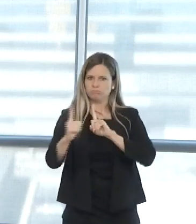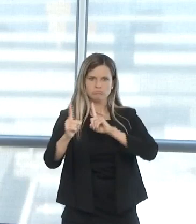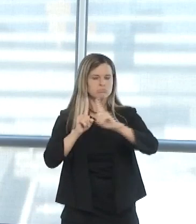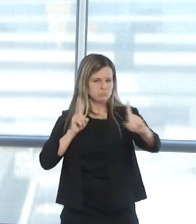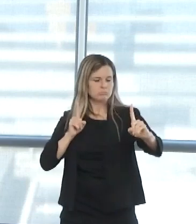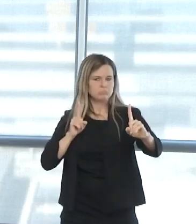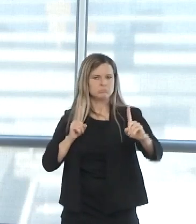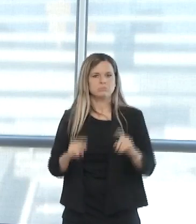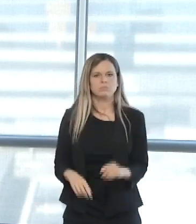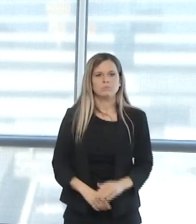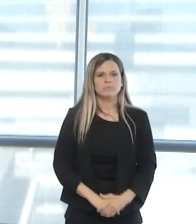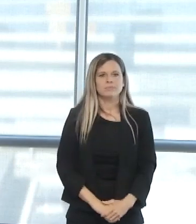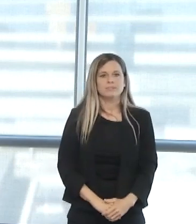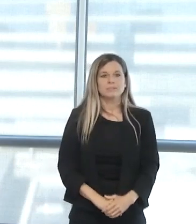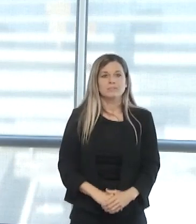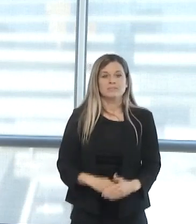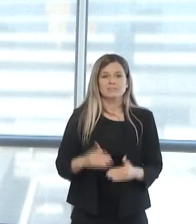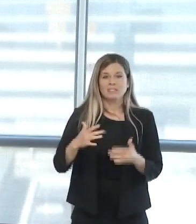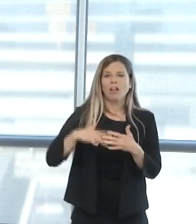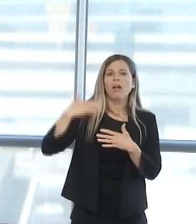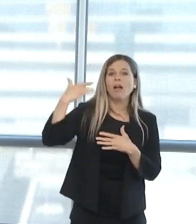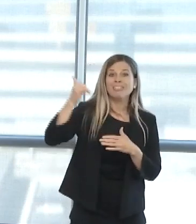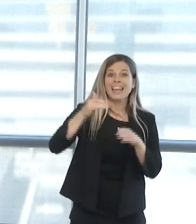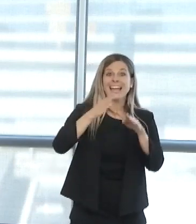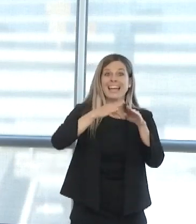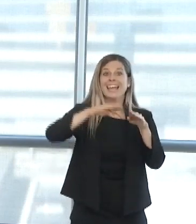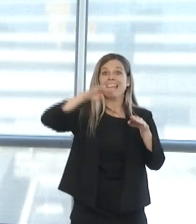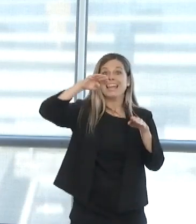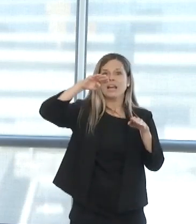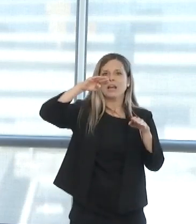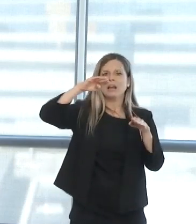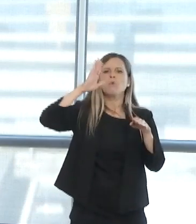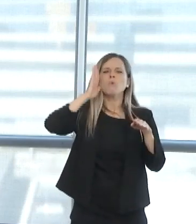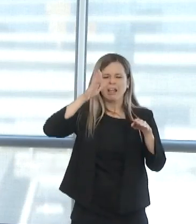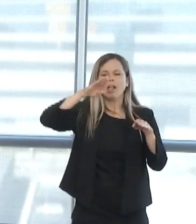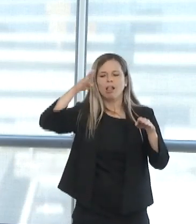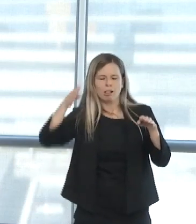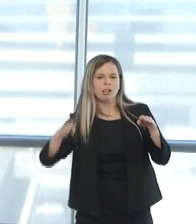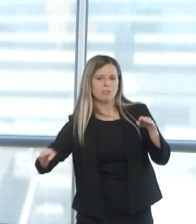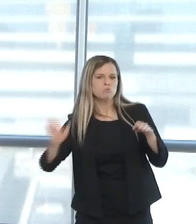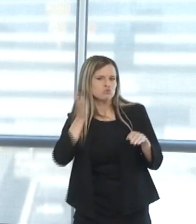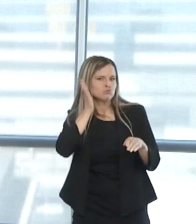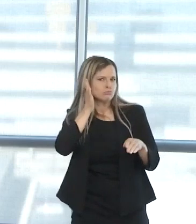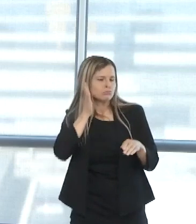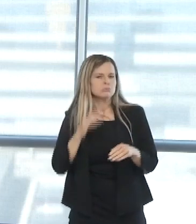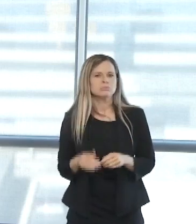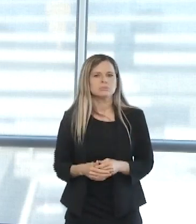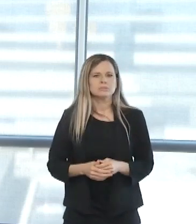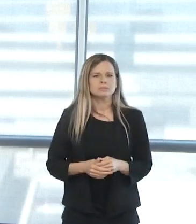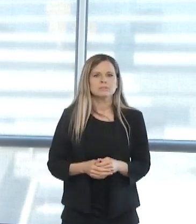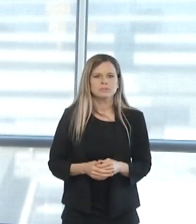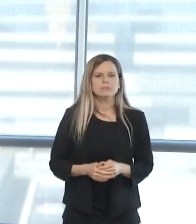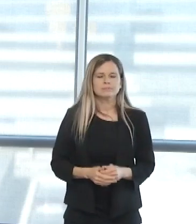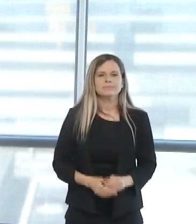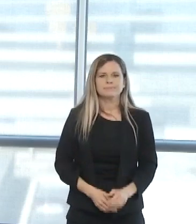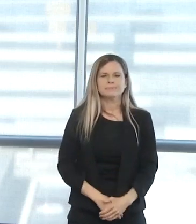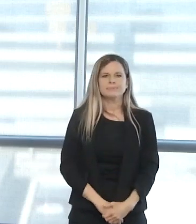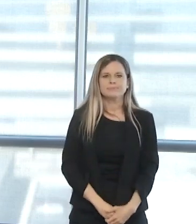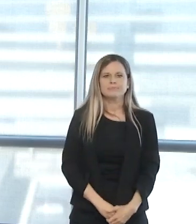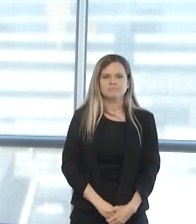that curve will reach a peak, a plateau. And then it will start to level off, and the infection rate will go down.